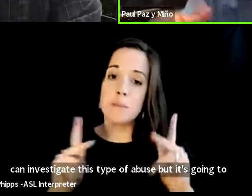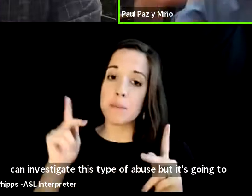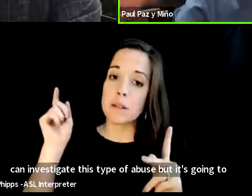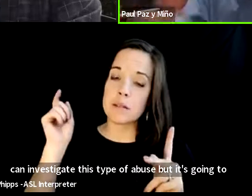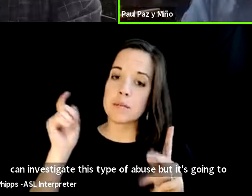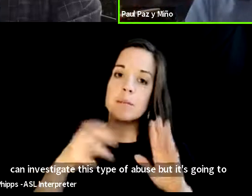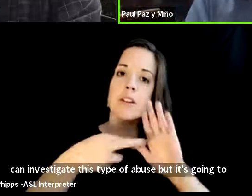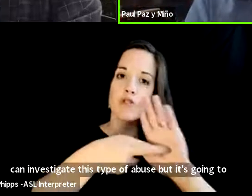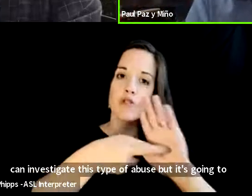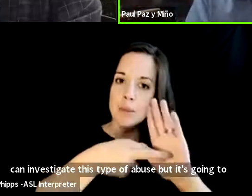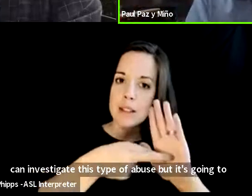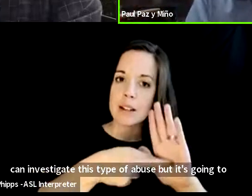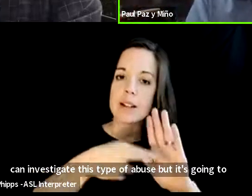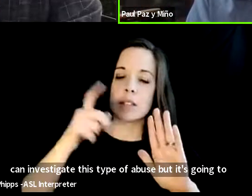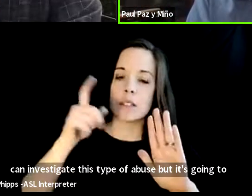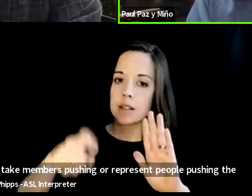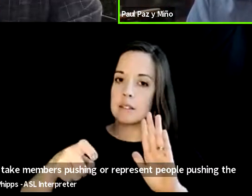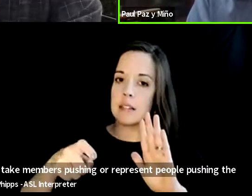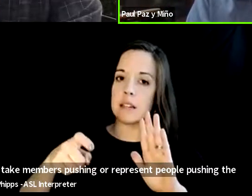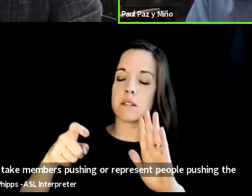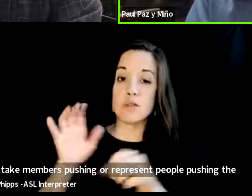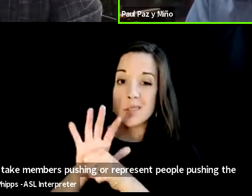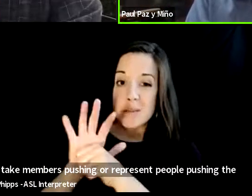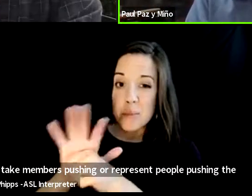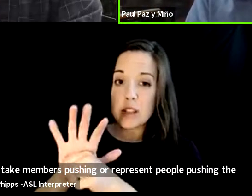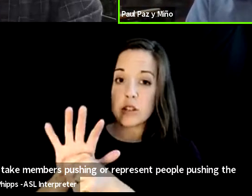people pushing the representatives to make that happen